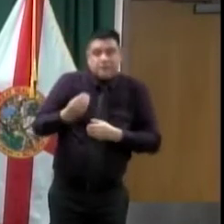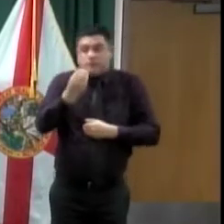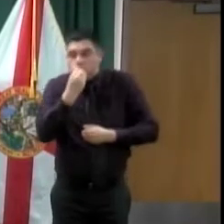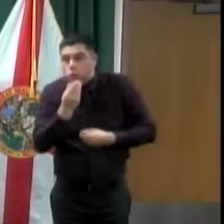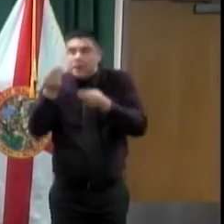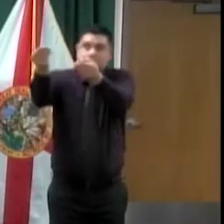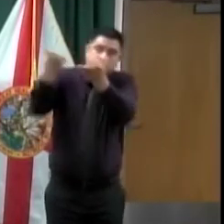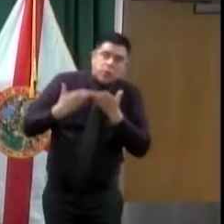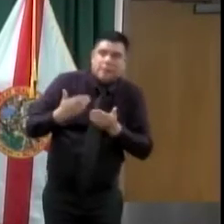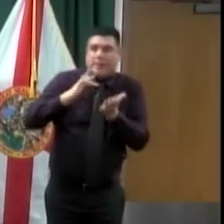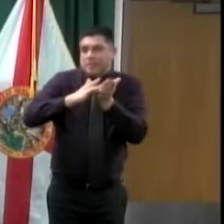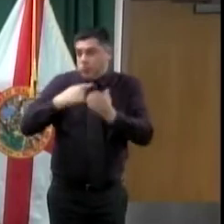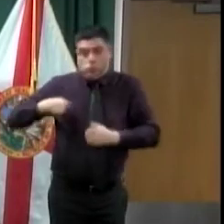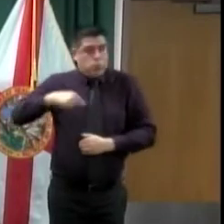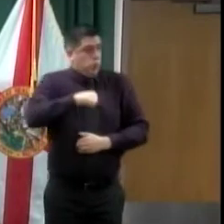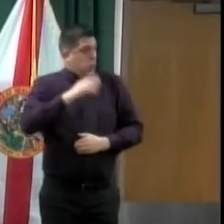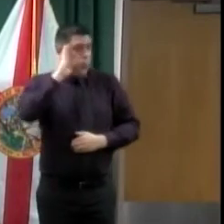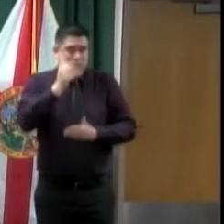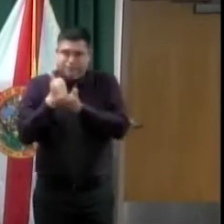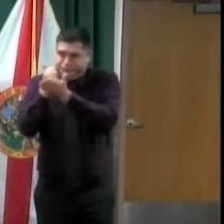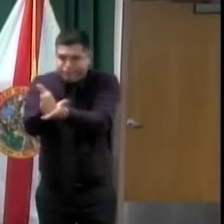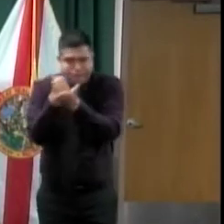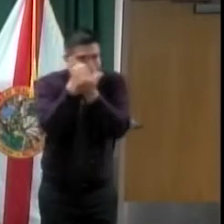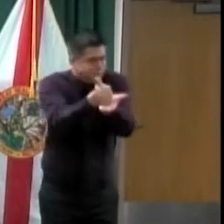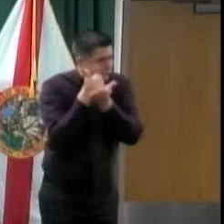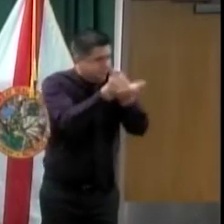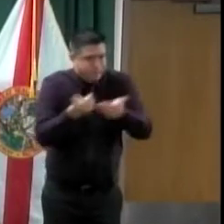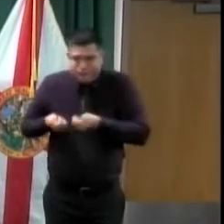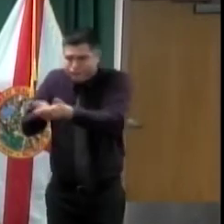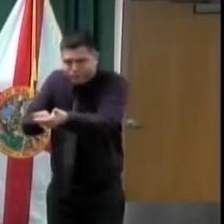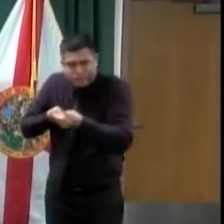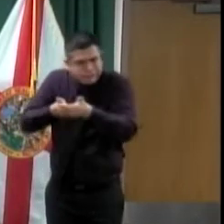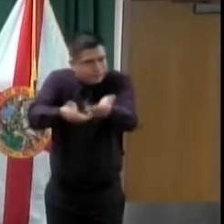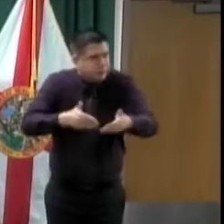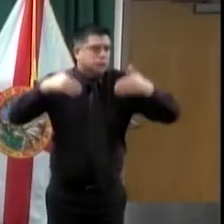Fincher, Director of Meals on Wheels, to say a few words. Thank you.